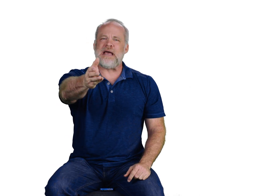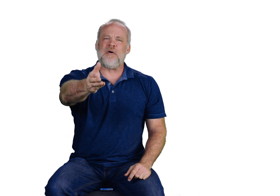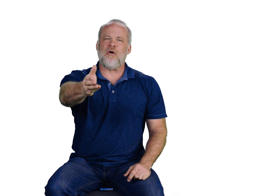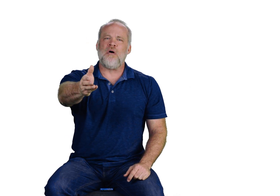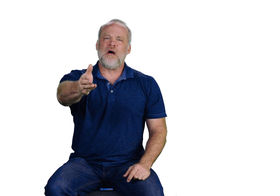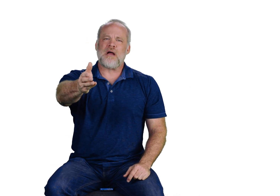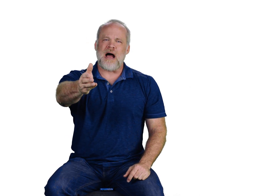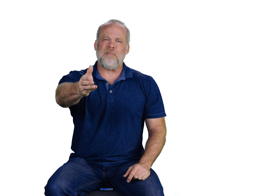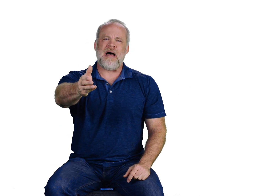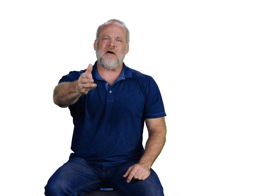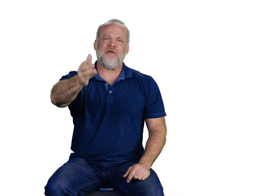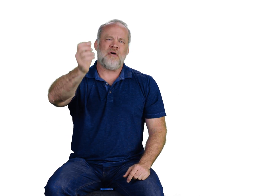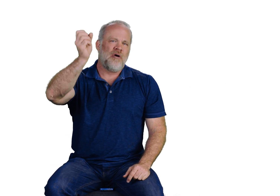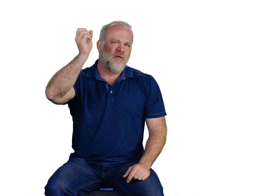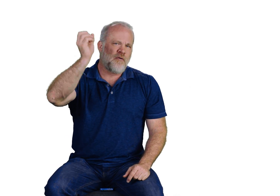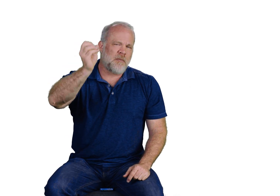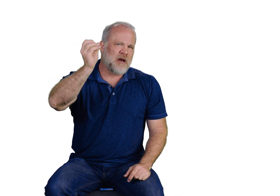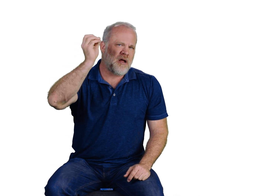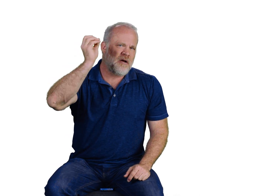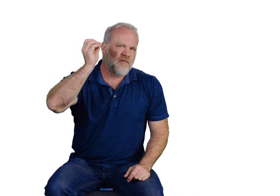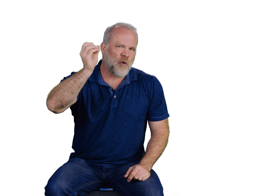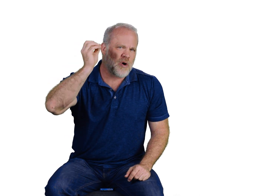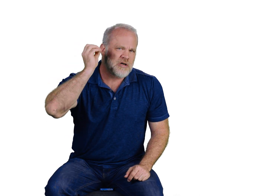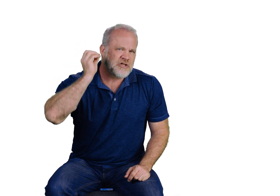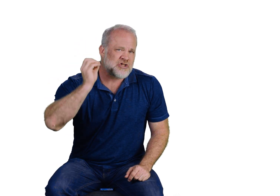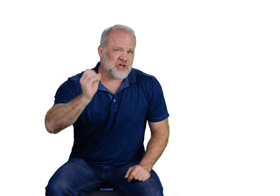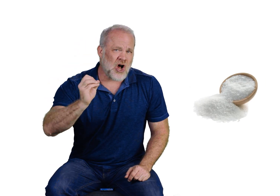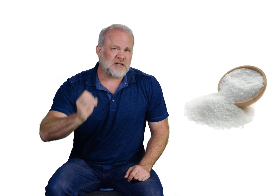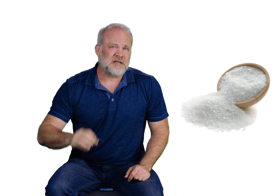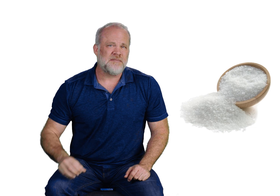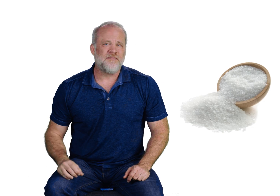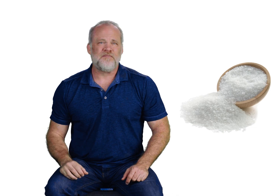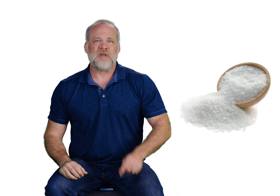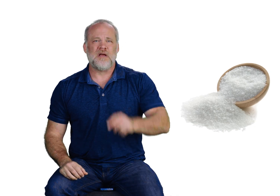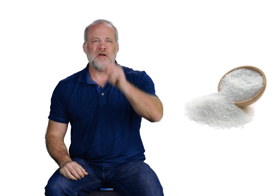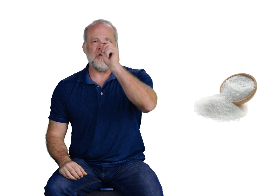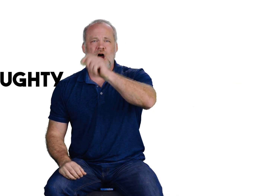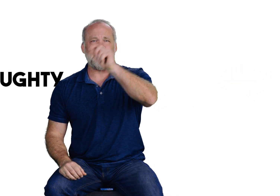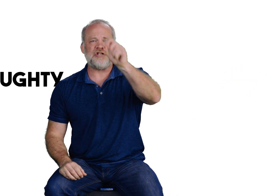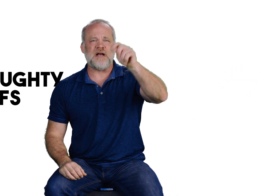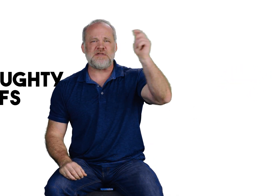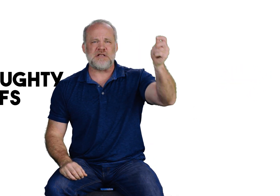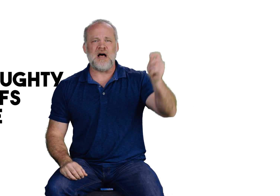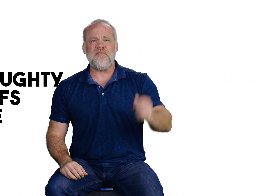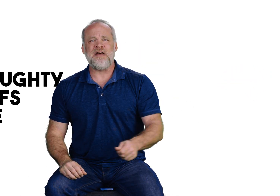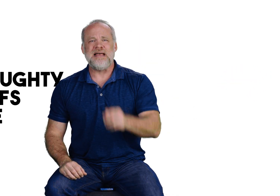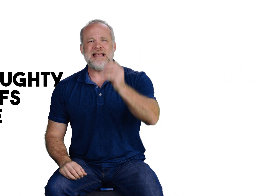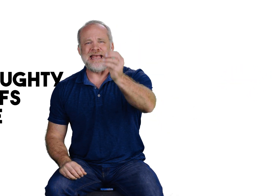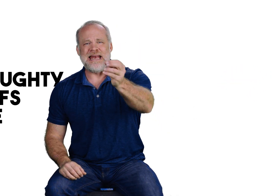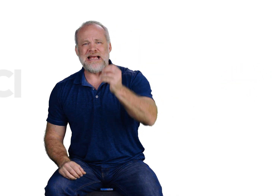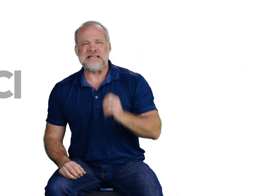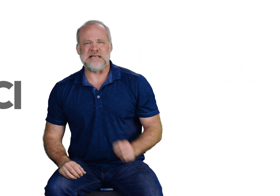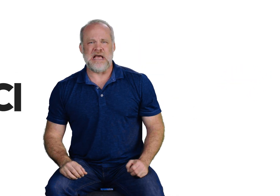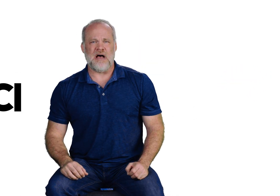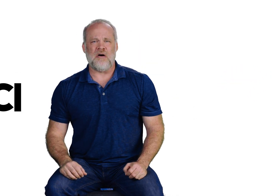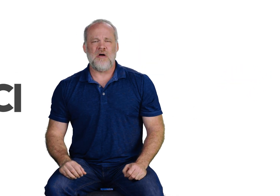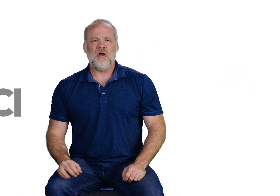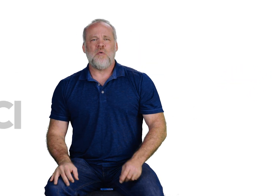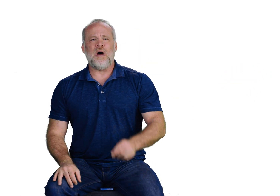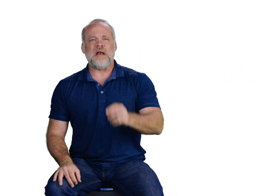chemical compound formula for salt? Naughty chefs love. N-A-C-L. What